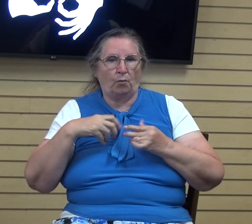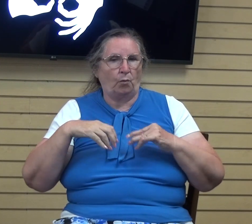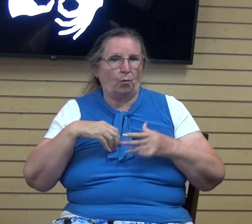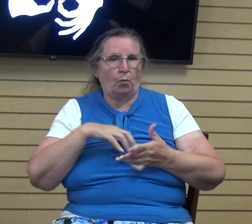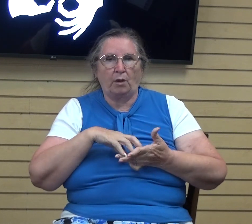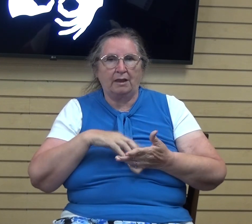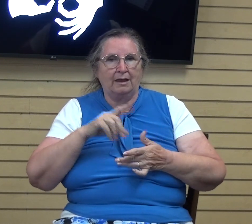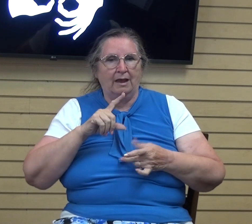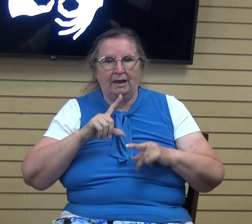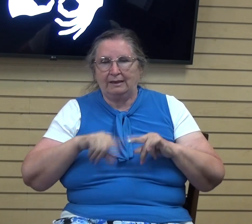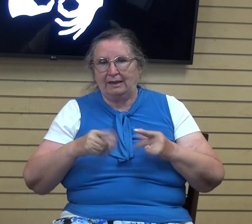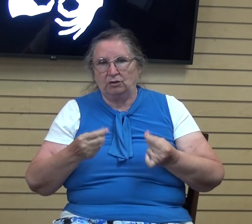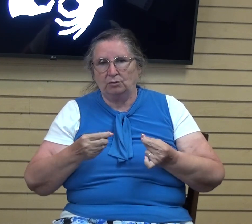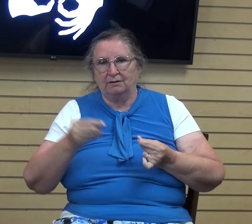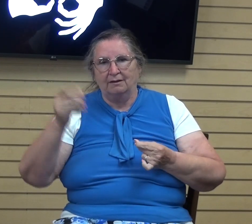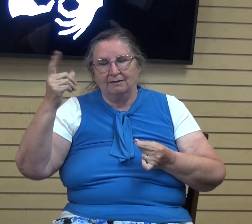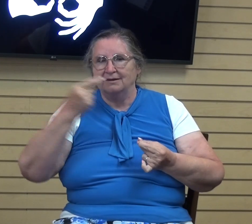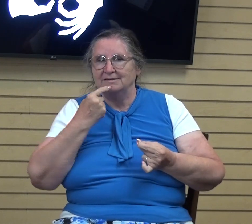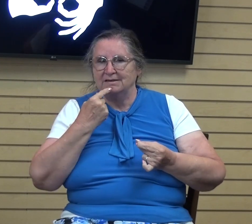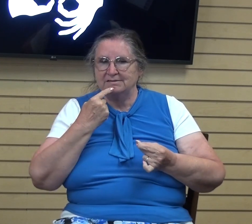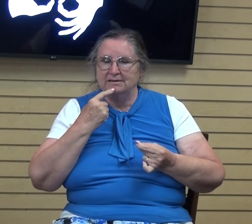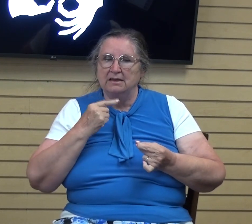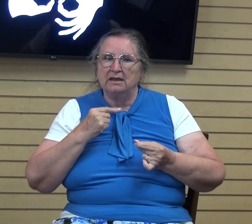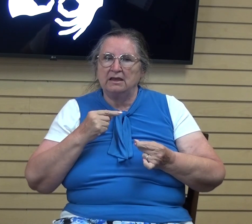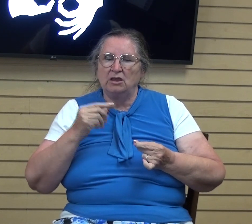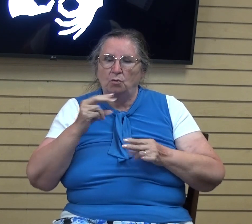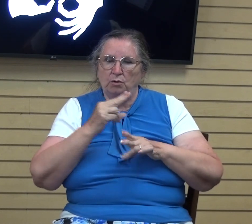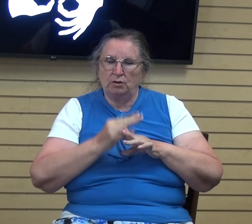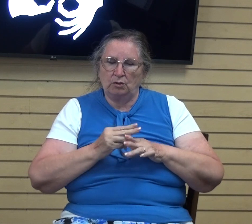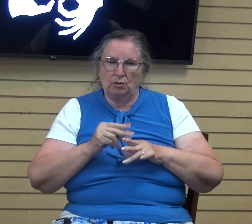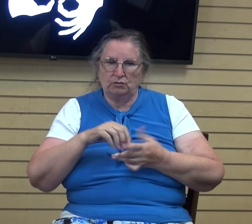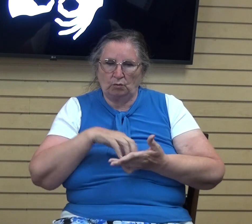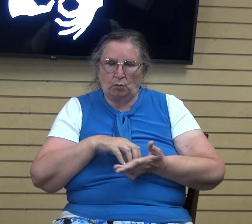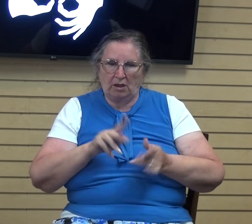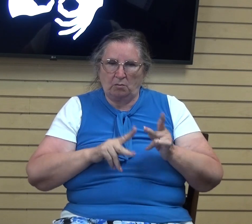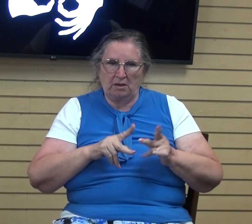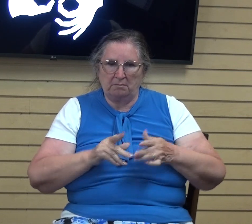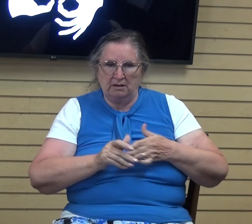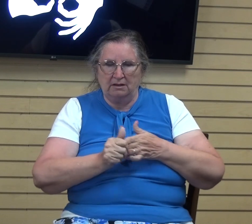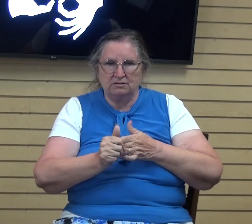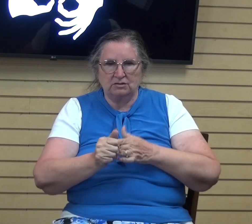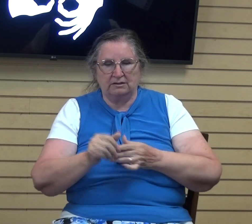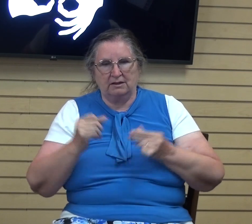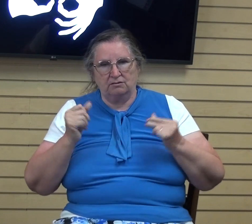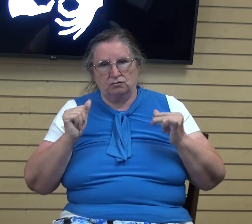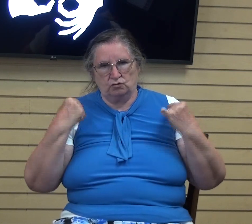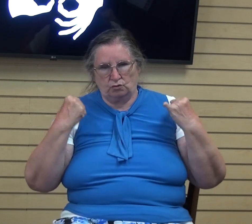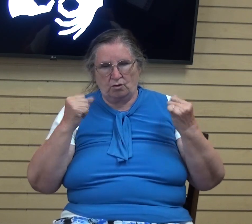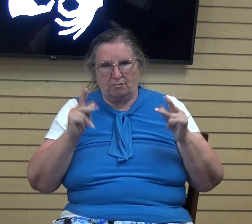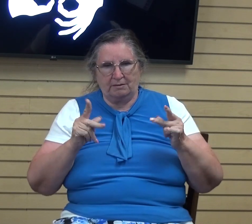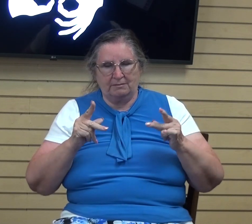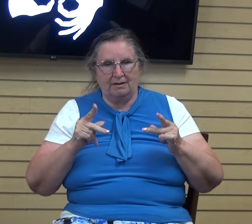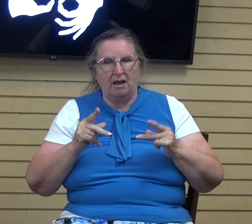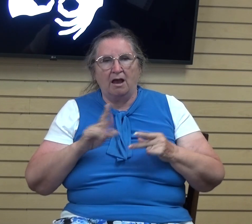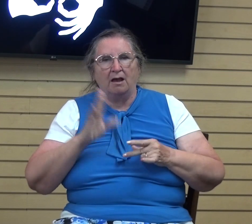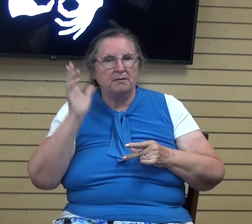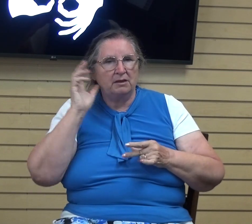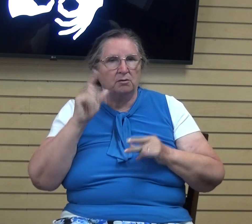going to use the weak to lead the strong. Um, and, and it, and I've been hearing a lot about finances lately and which is pretty